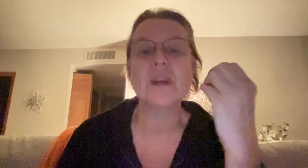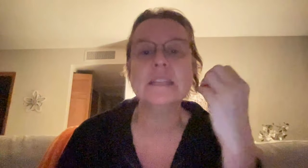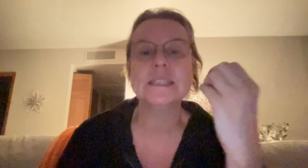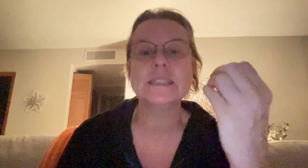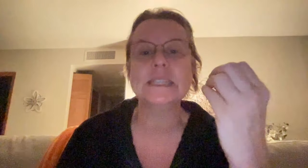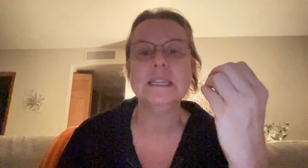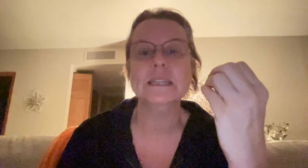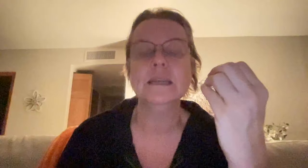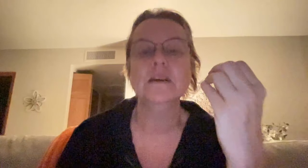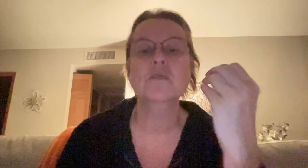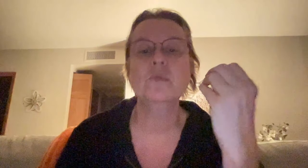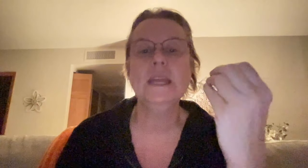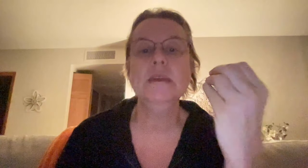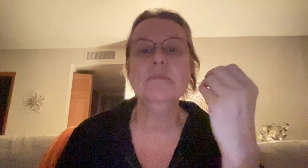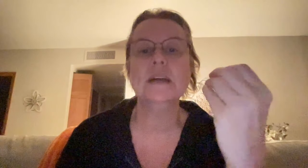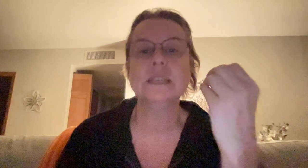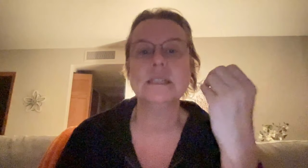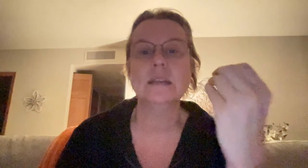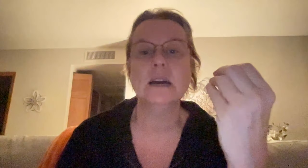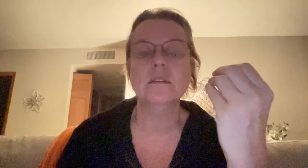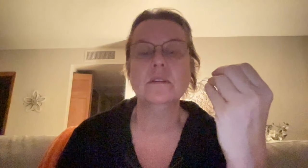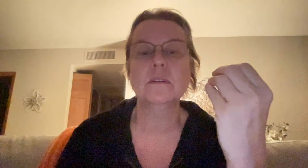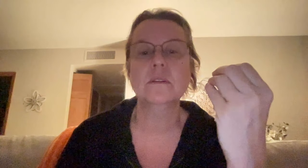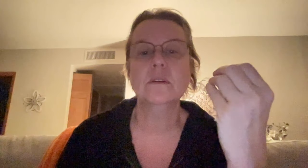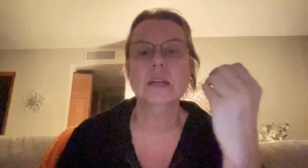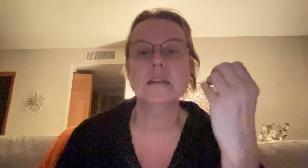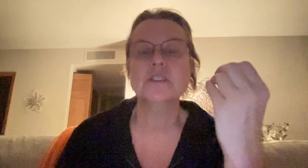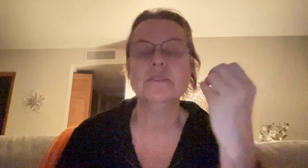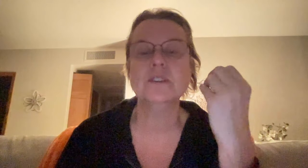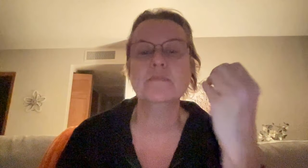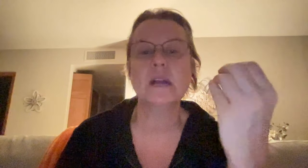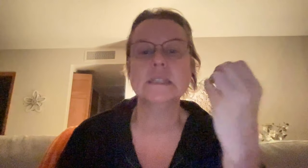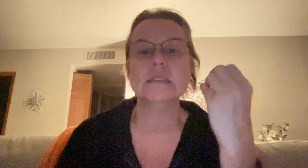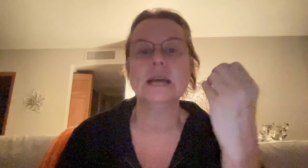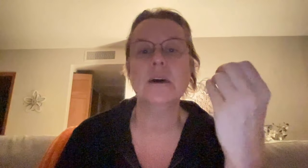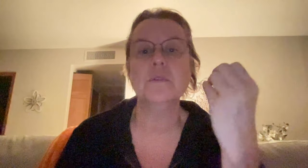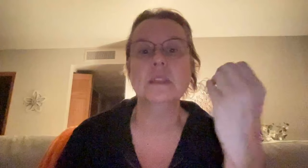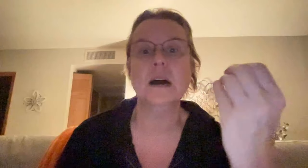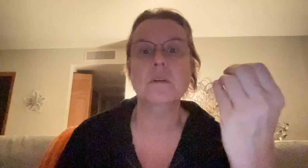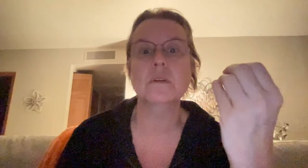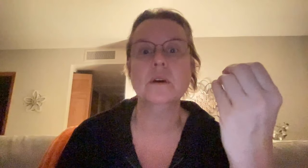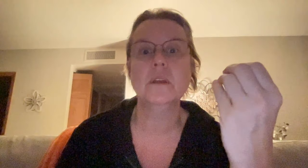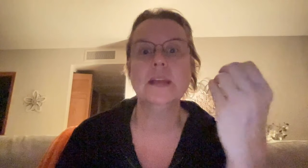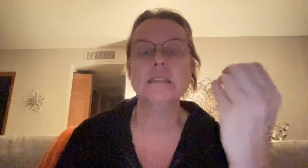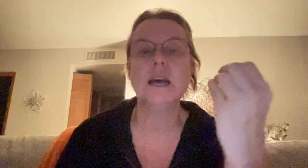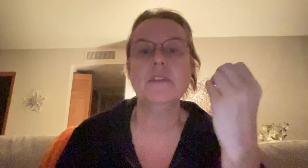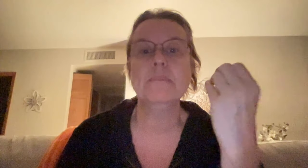processing. We process out loud. Extroverts process out loud. That's how they